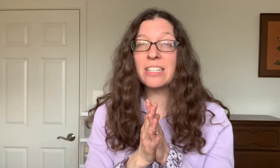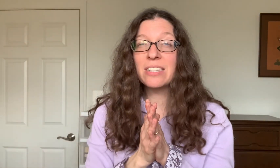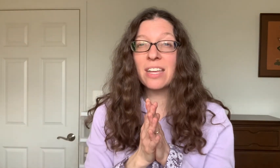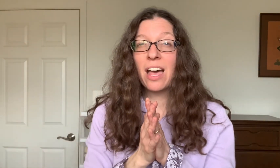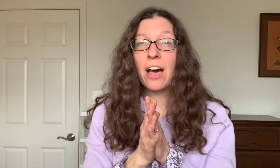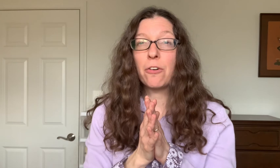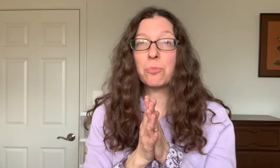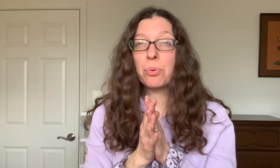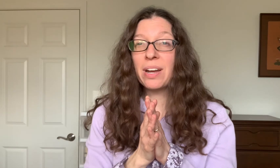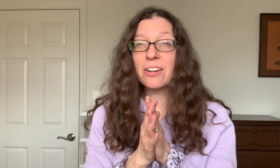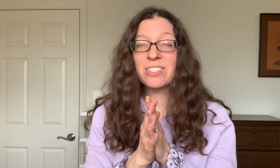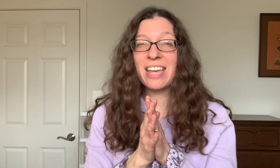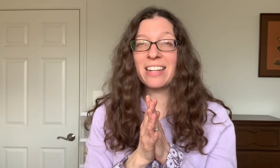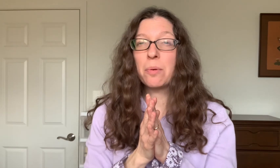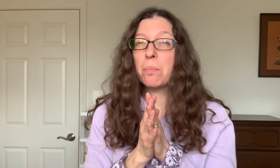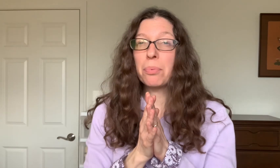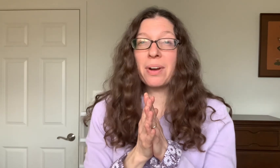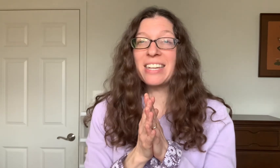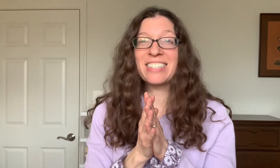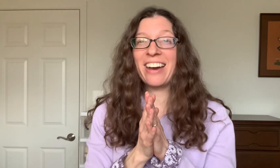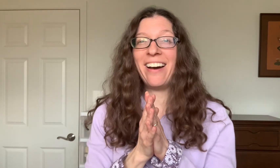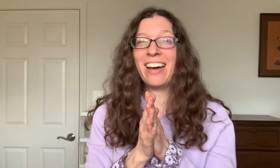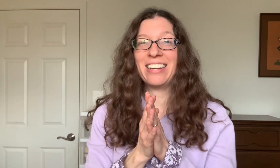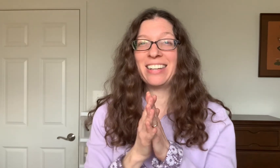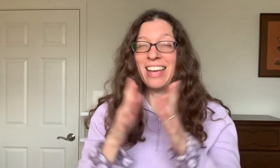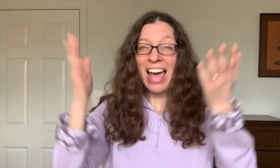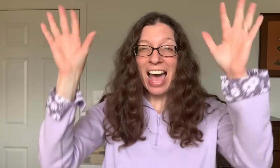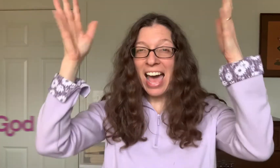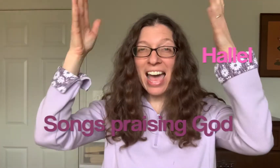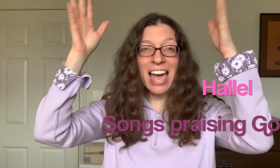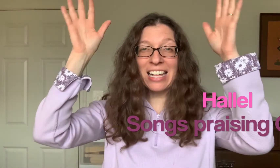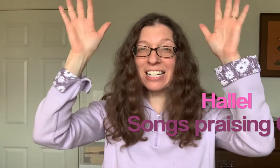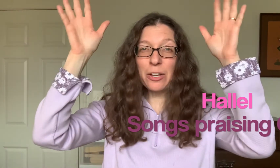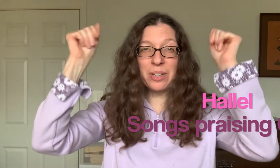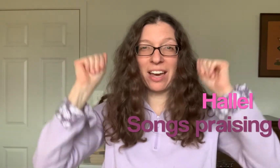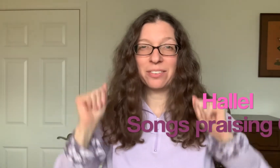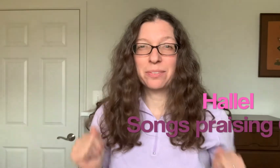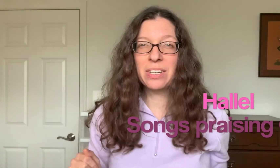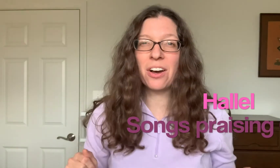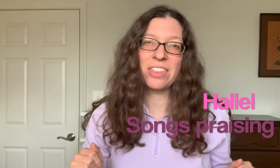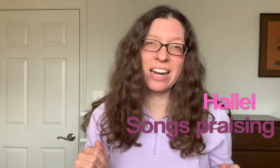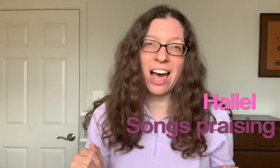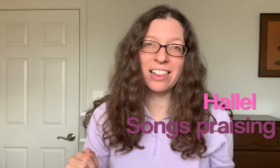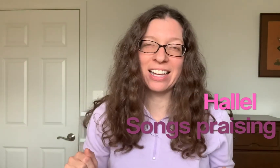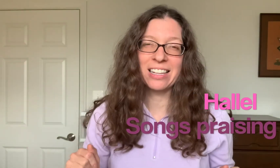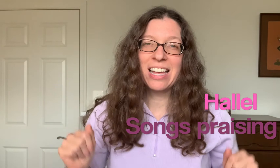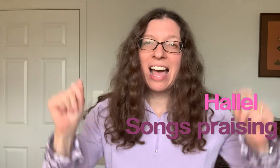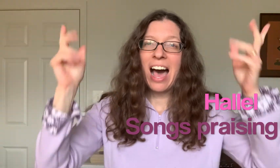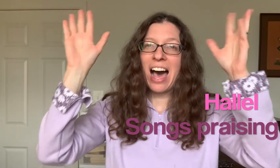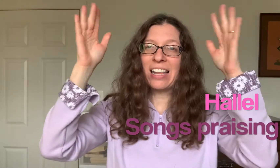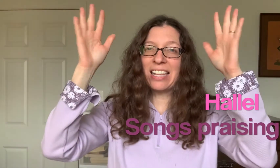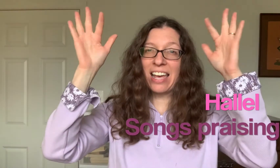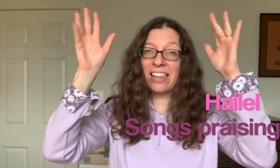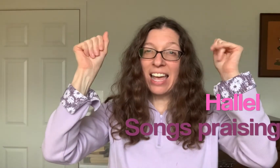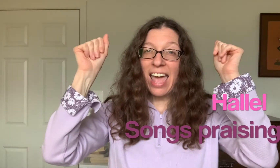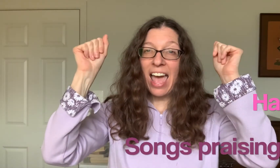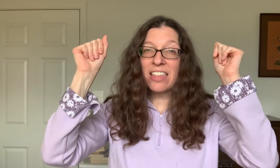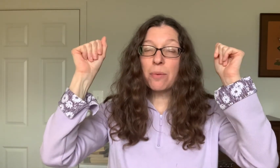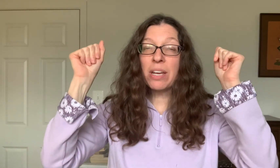of prayers that praise God. Hallelujah! We call that Halel. Halel. And then we